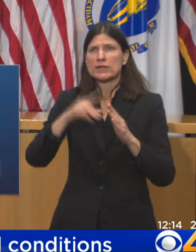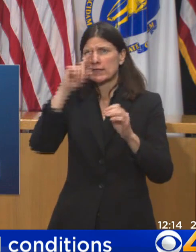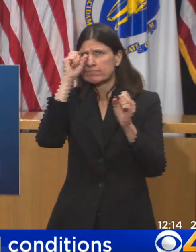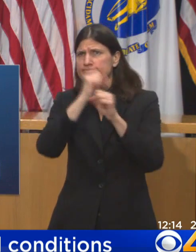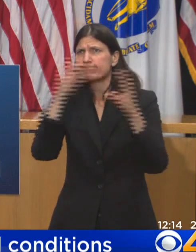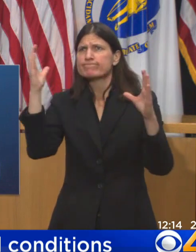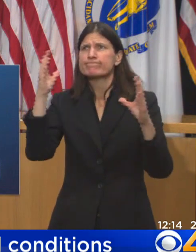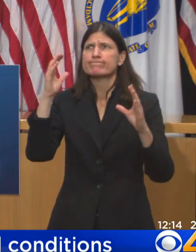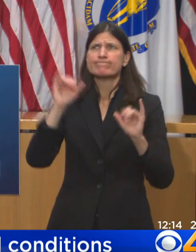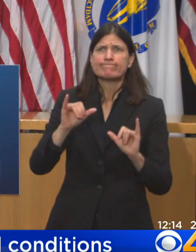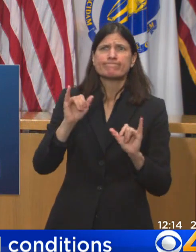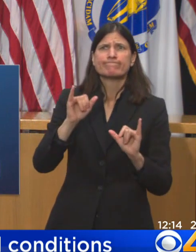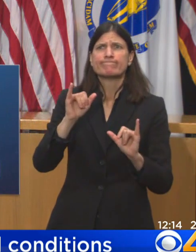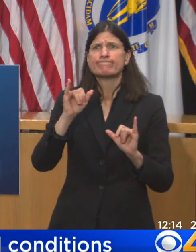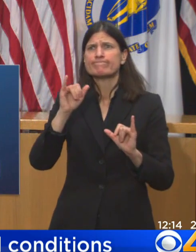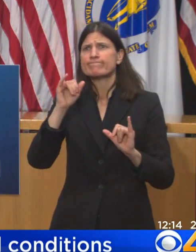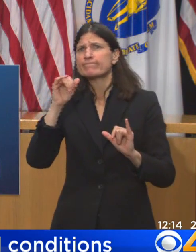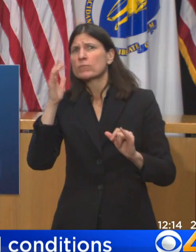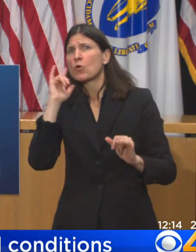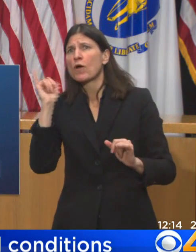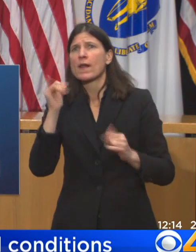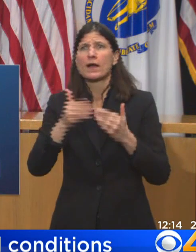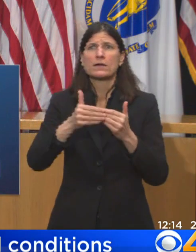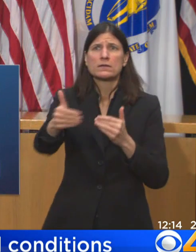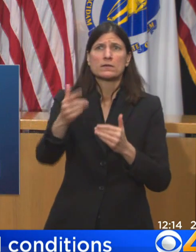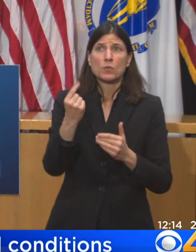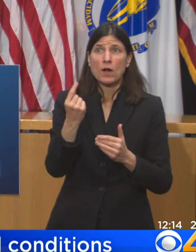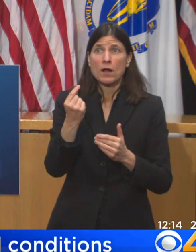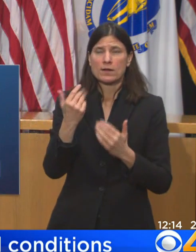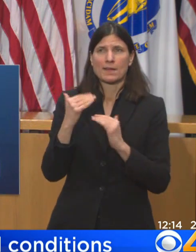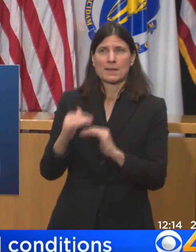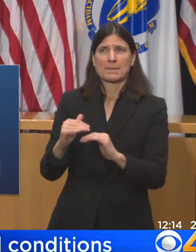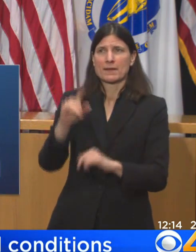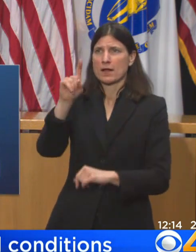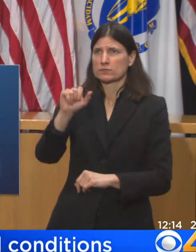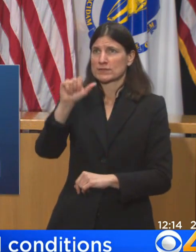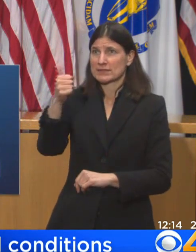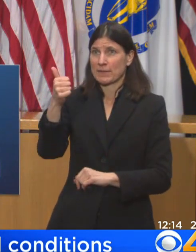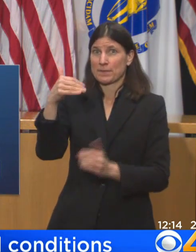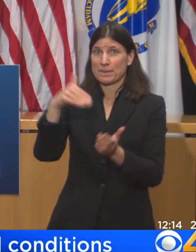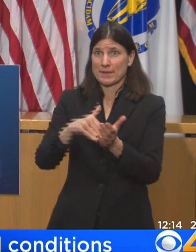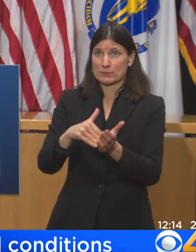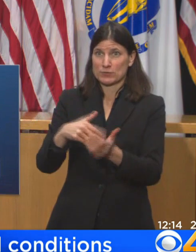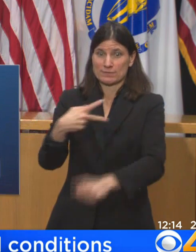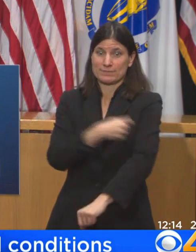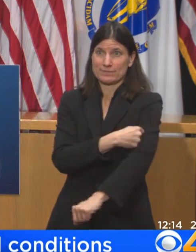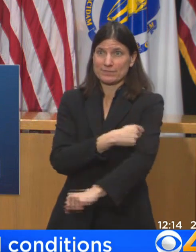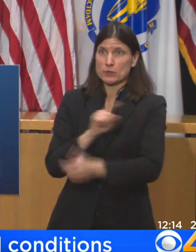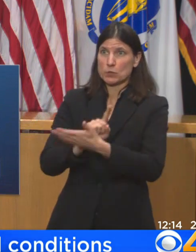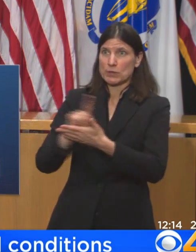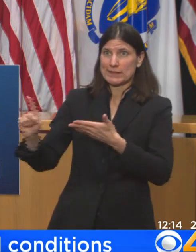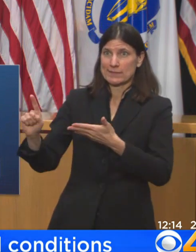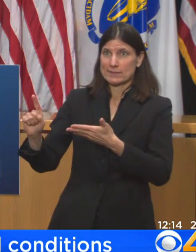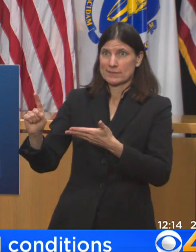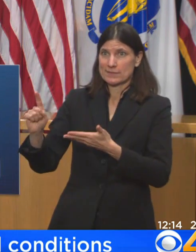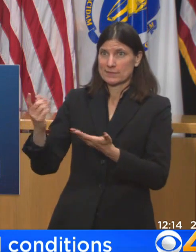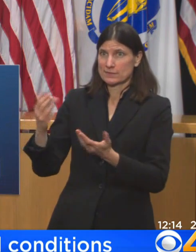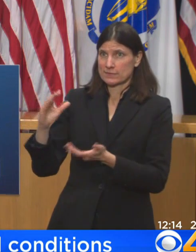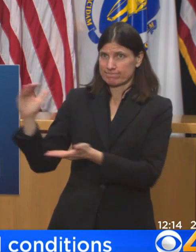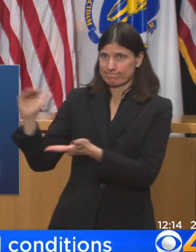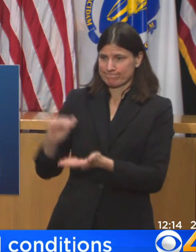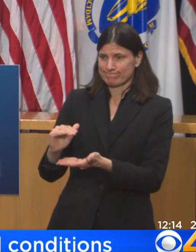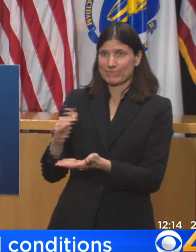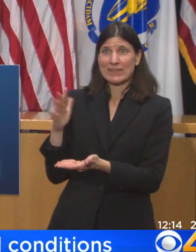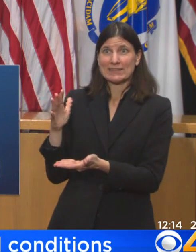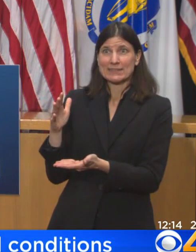,000 new doses a week for first doses, and we now have a group that represents